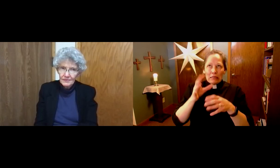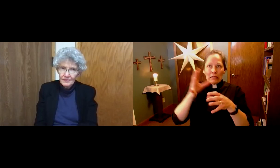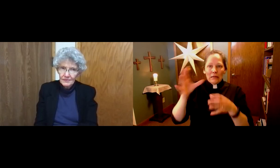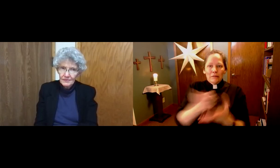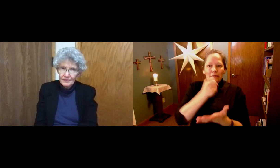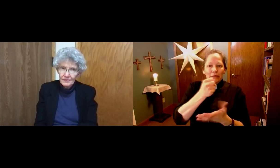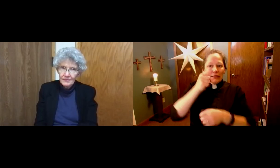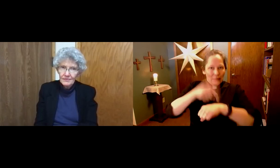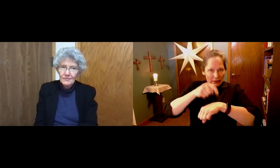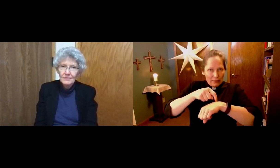Take a moment.